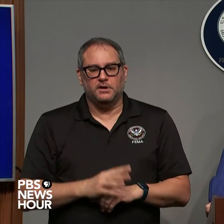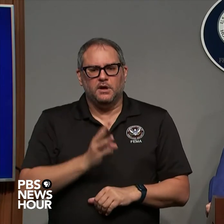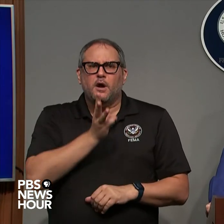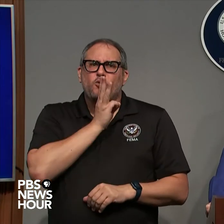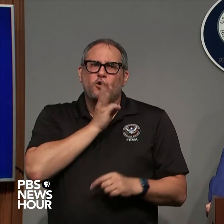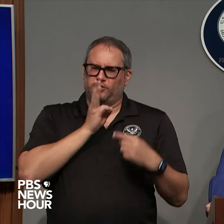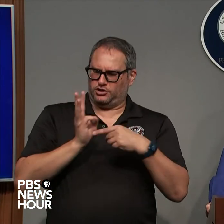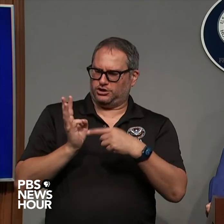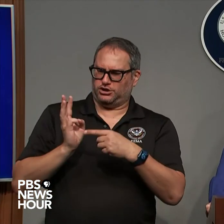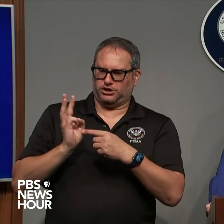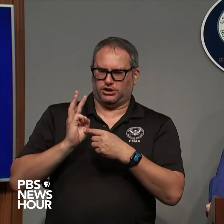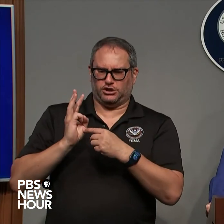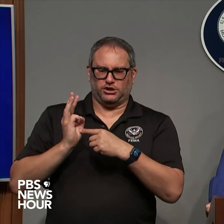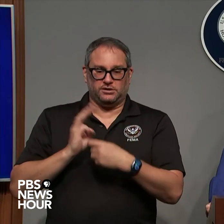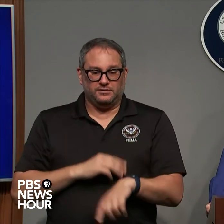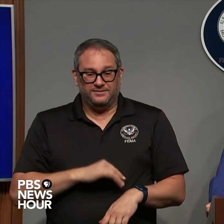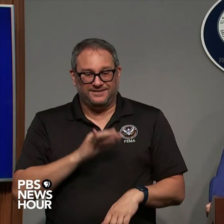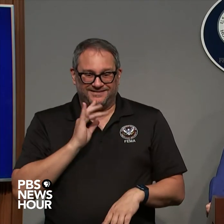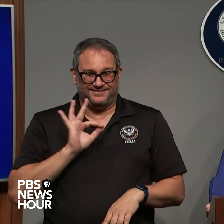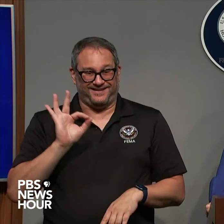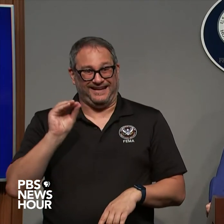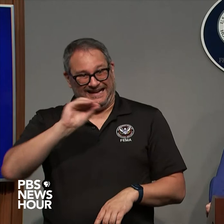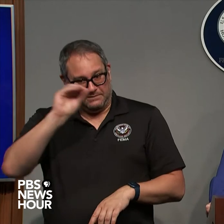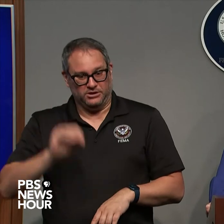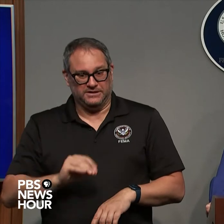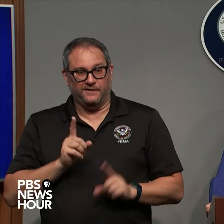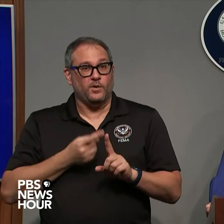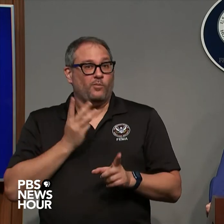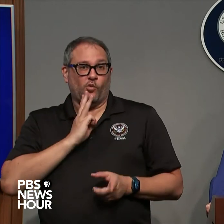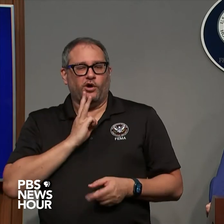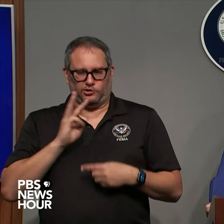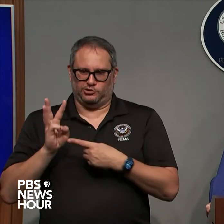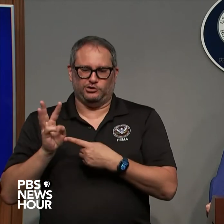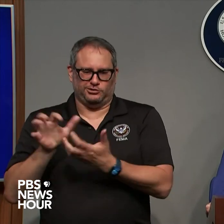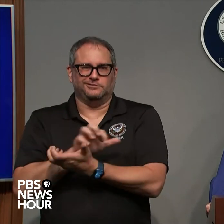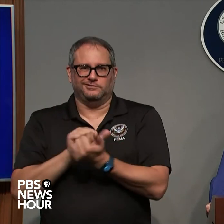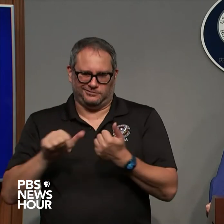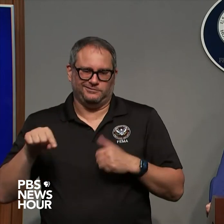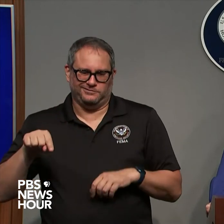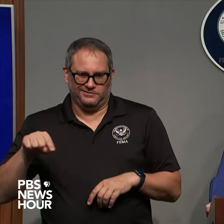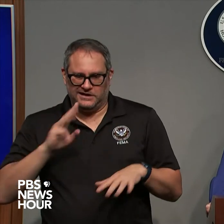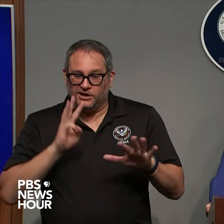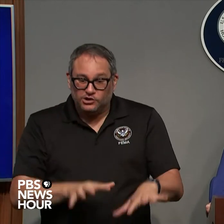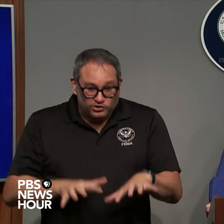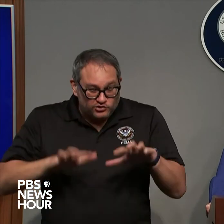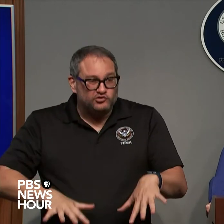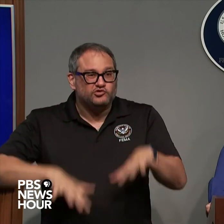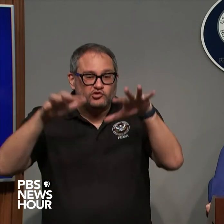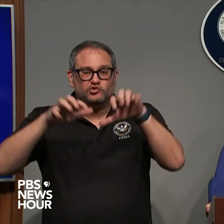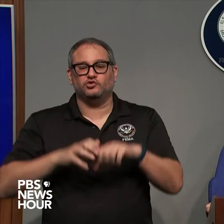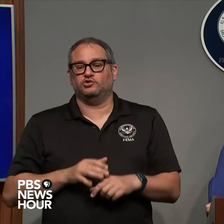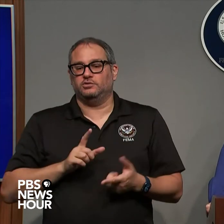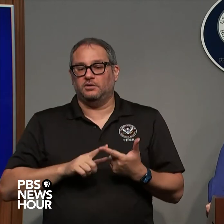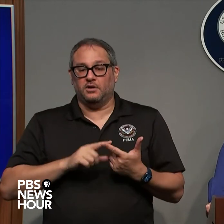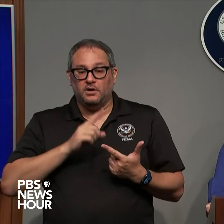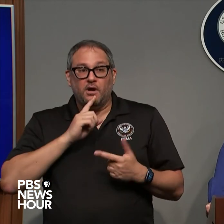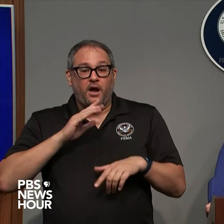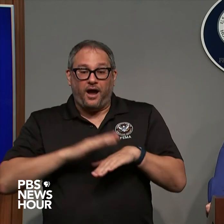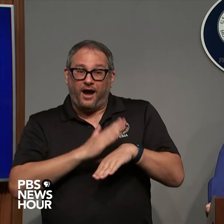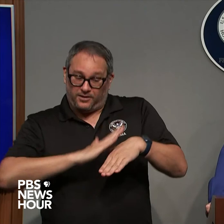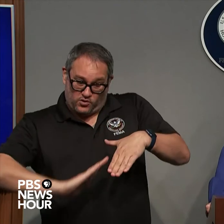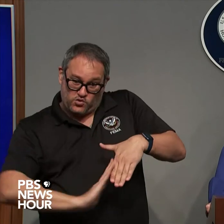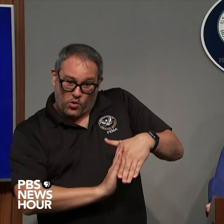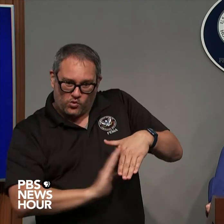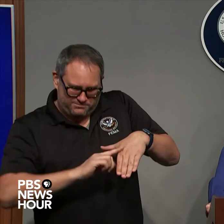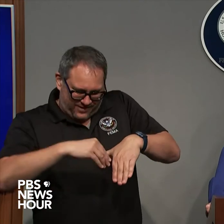percent of your fatalities in these tropical systems comes from the water it's a storm surge it's the rain not just on the coast but also inland so we have to talk